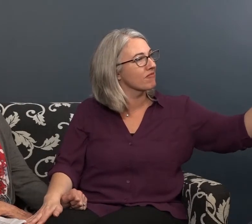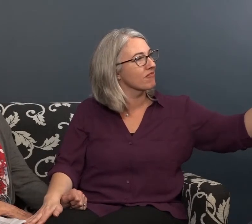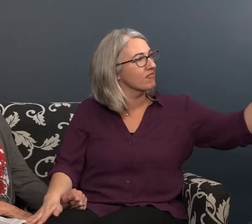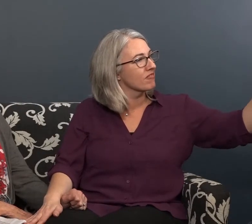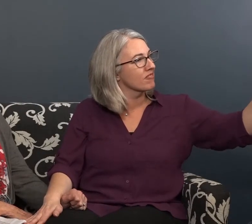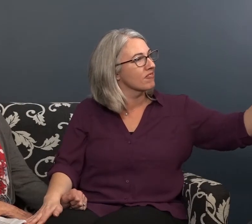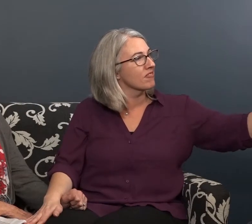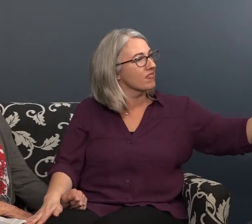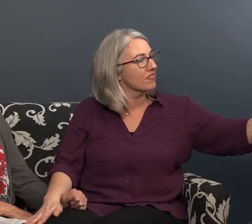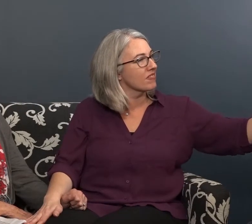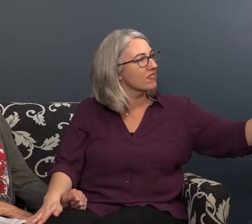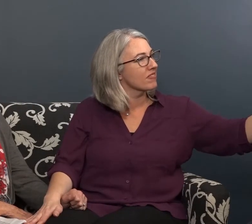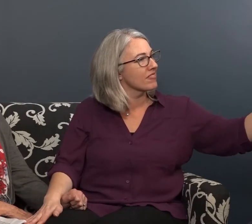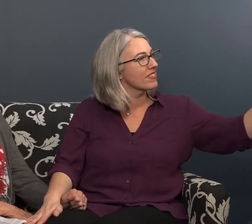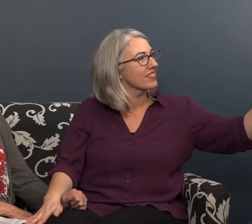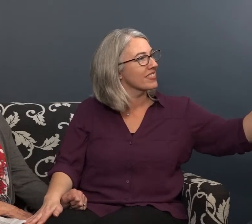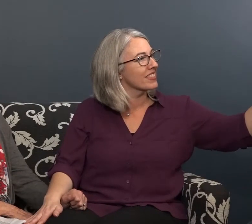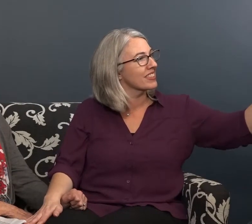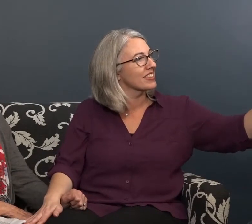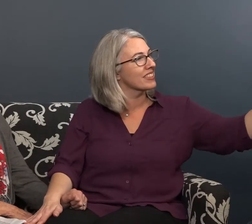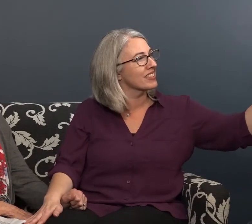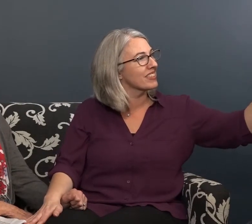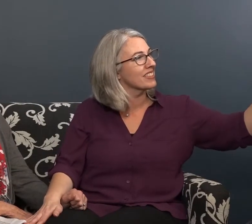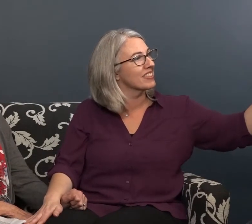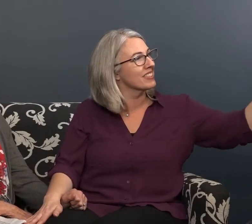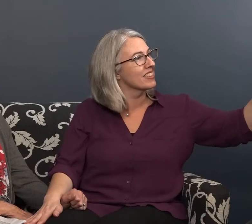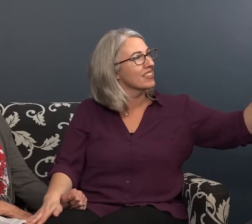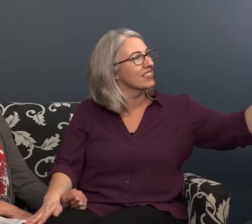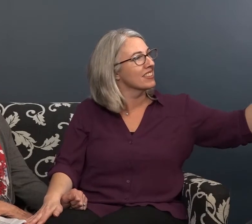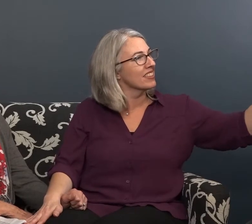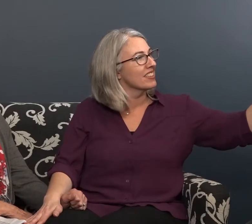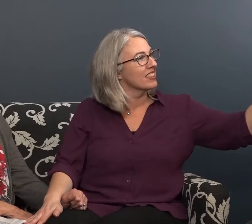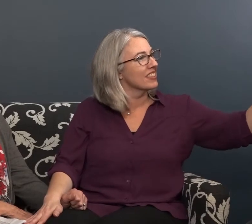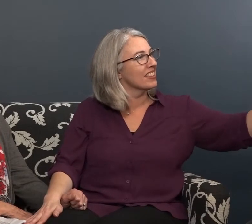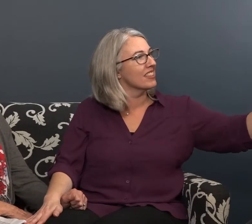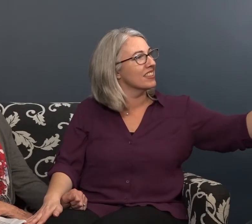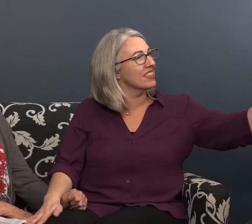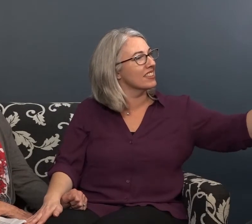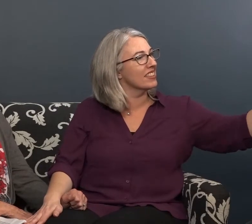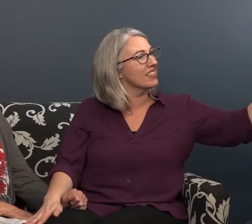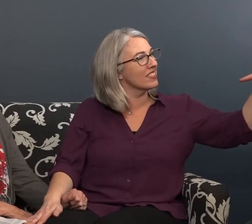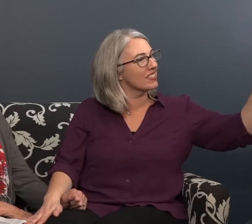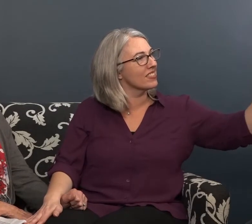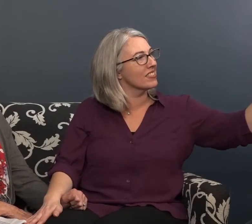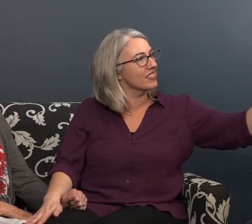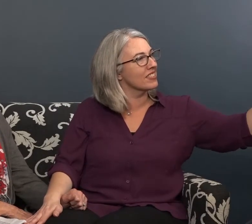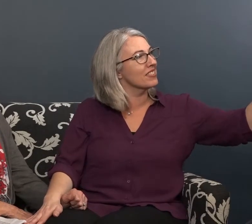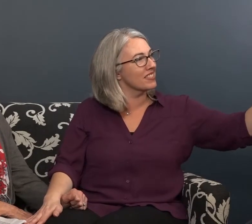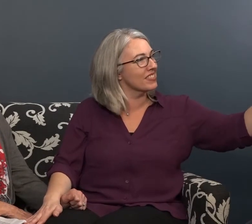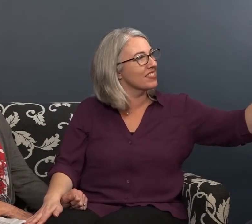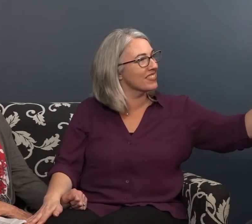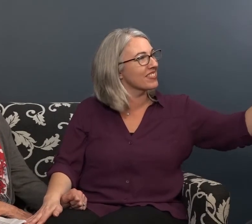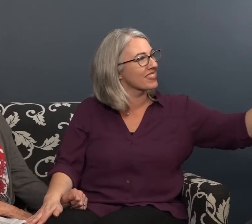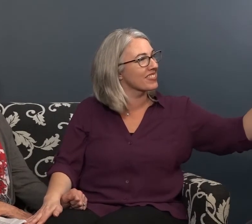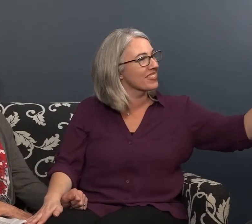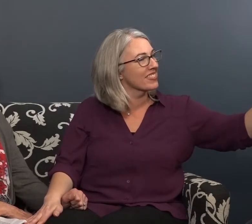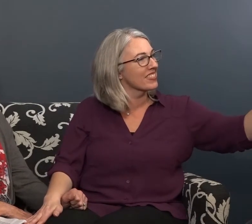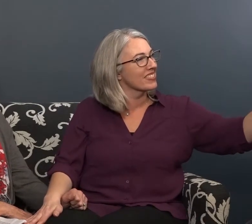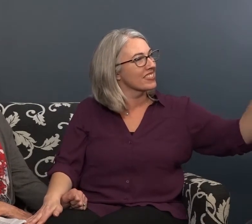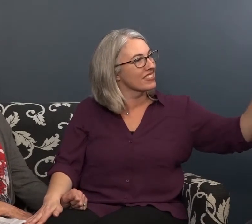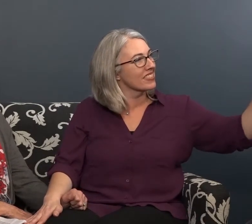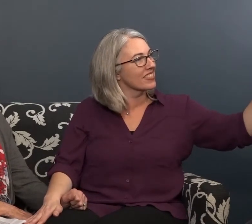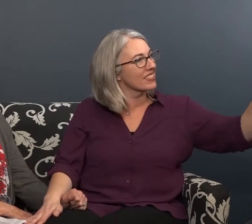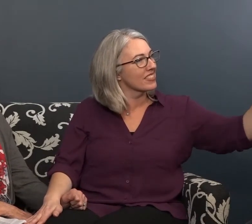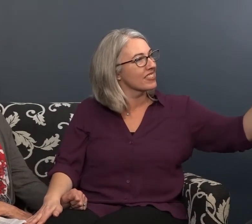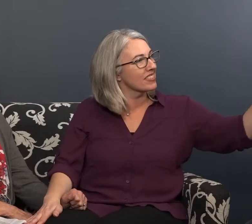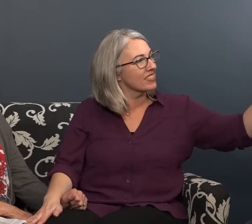put on more lipstick and then we learned she was reading lips so she was doing everything she could do